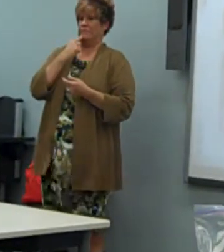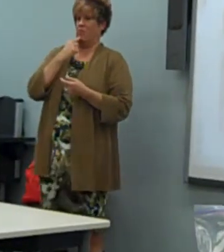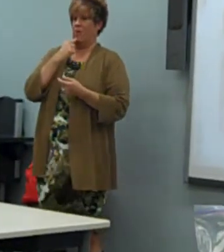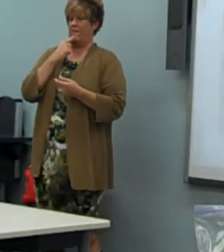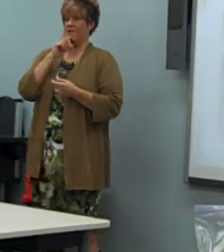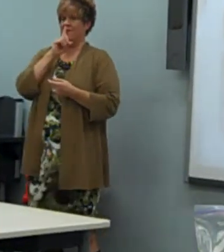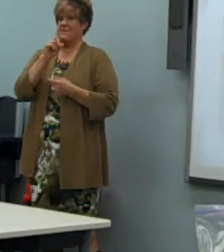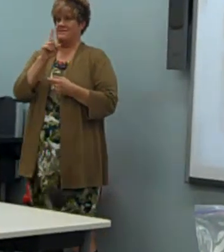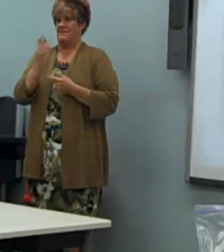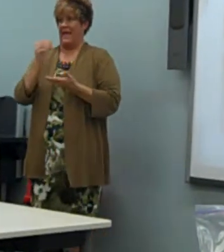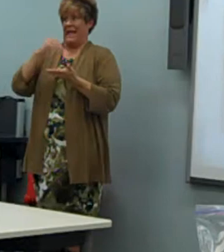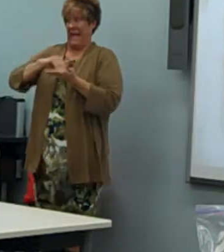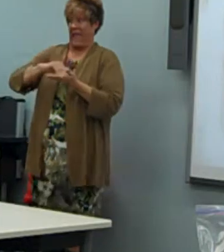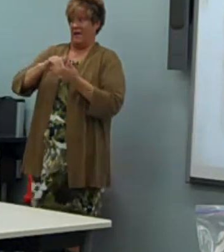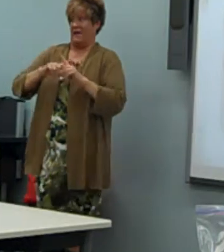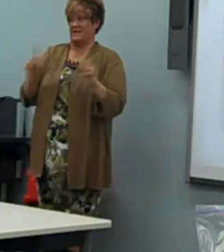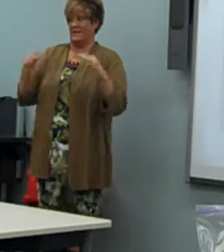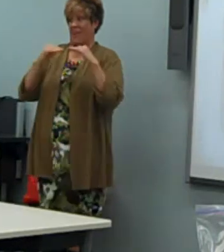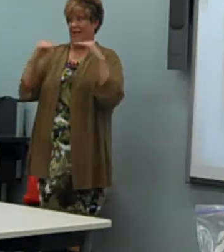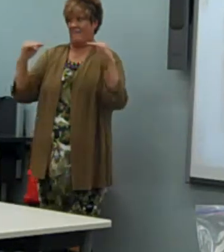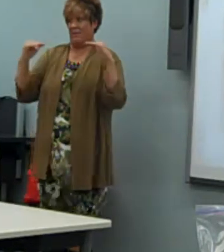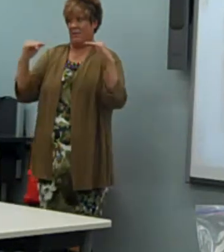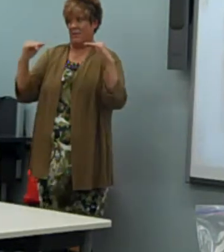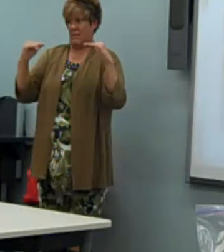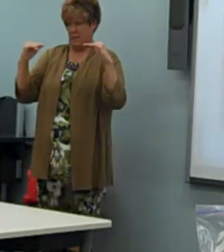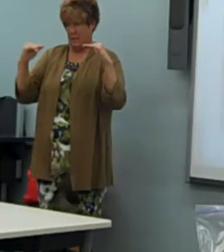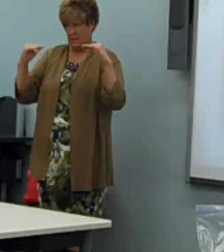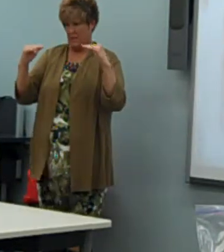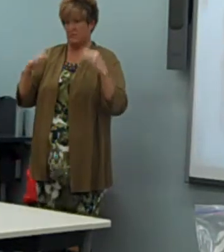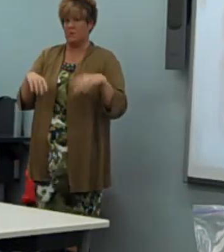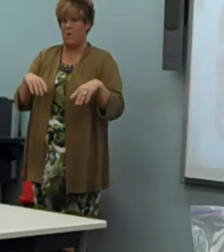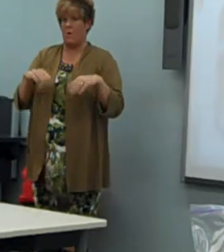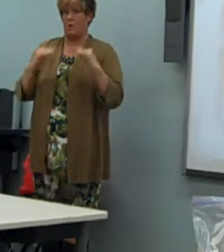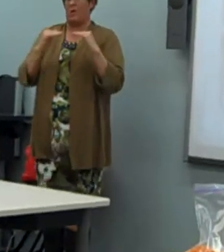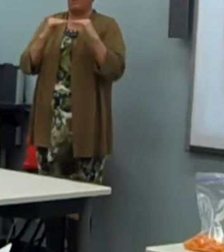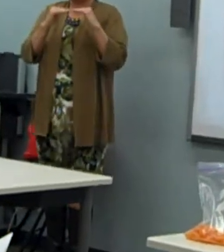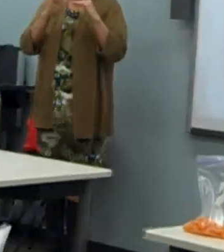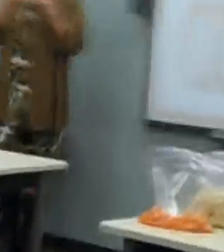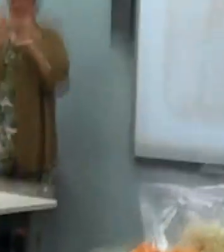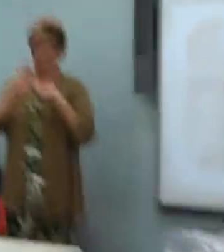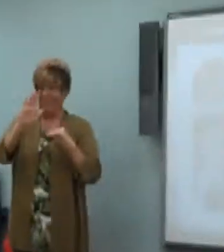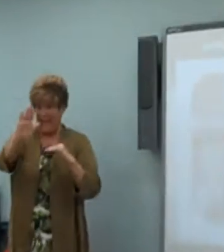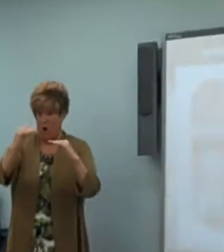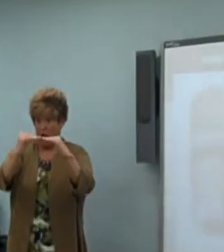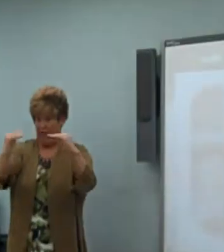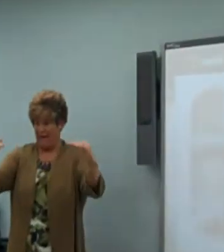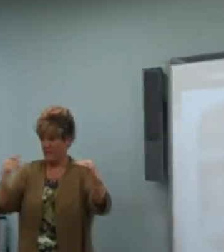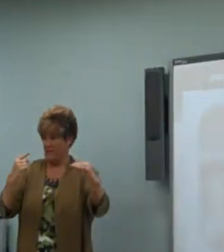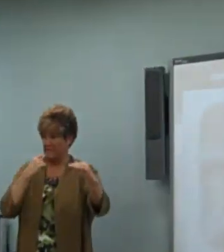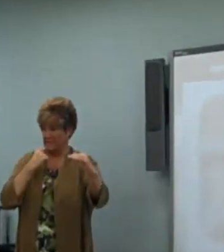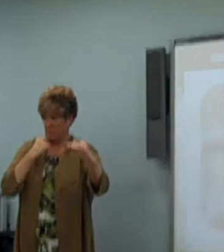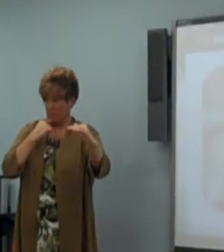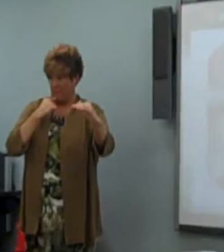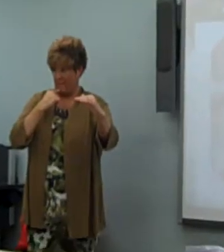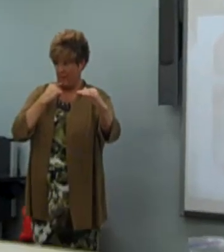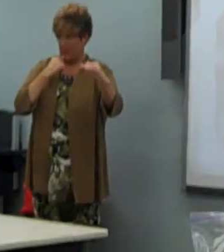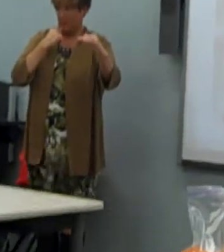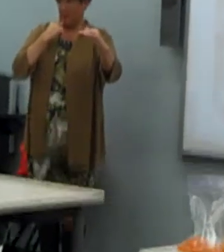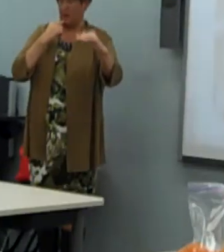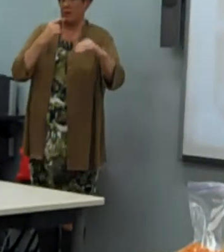help them? And the word disappointment, and that level, their level of